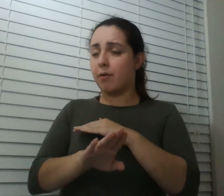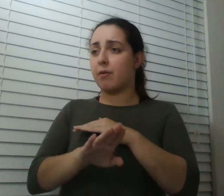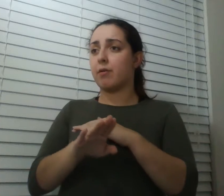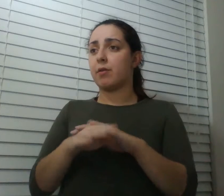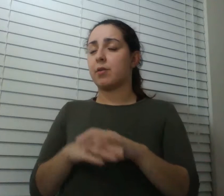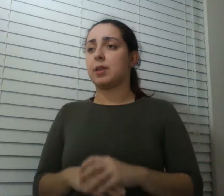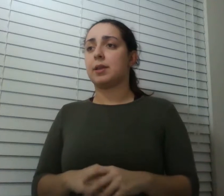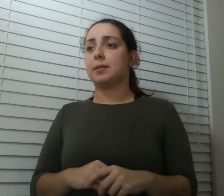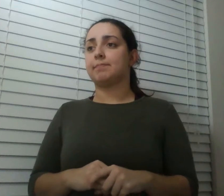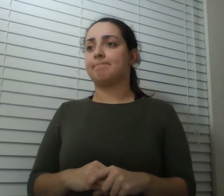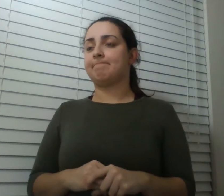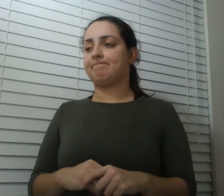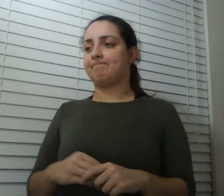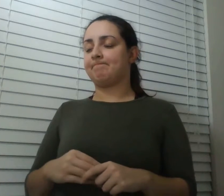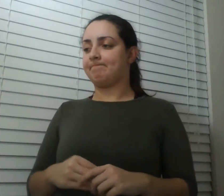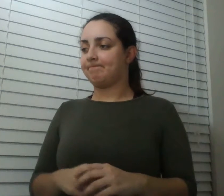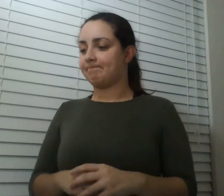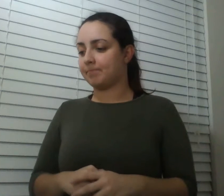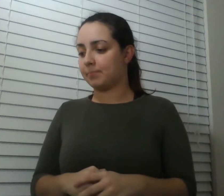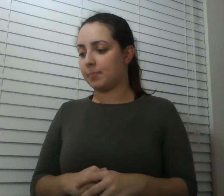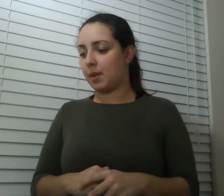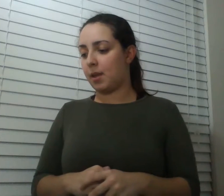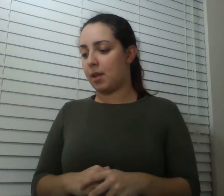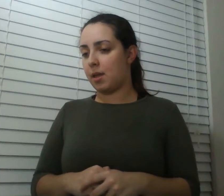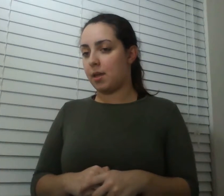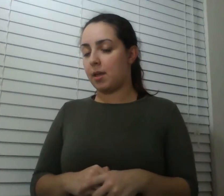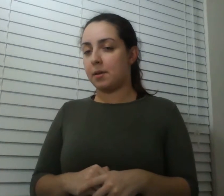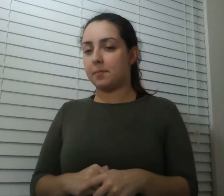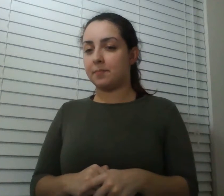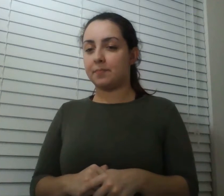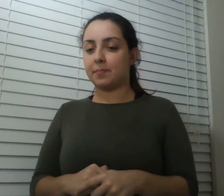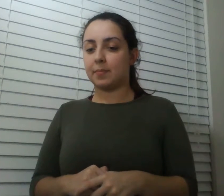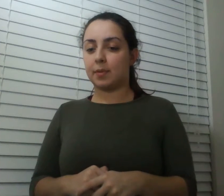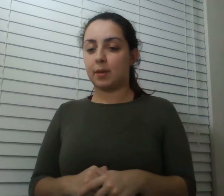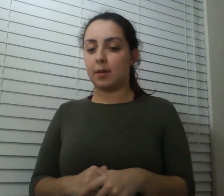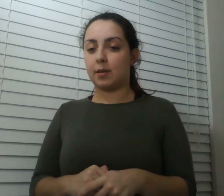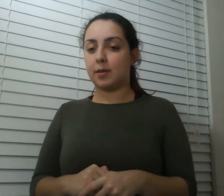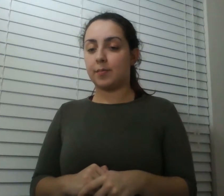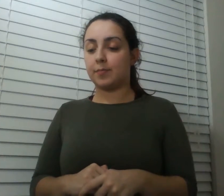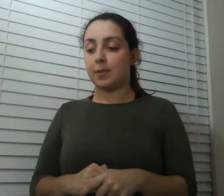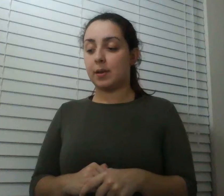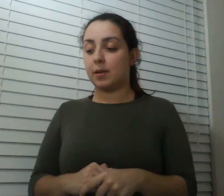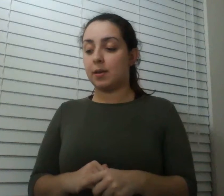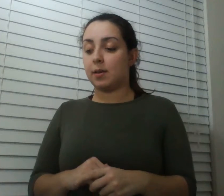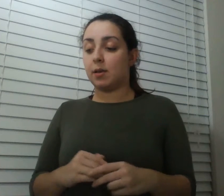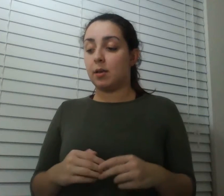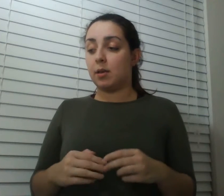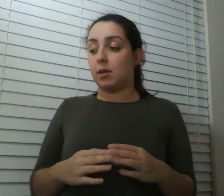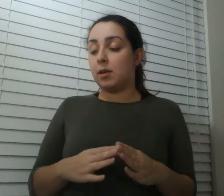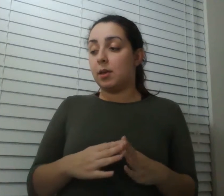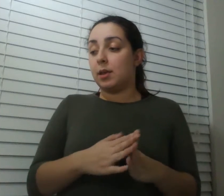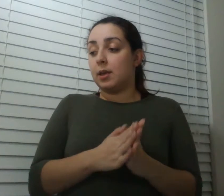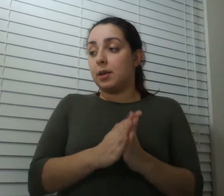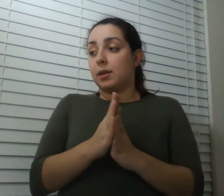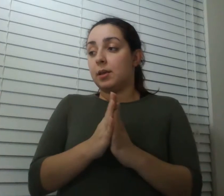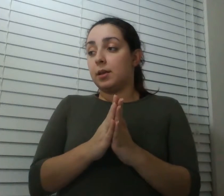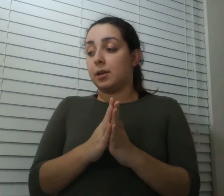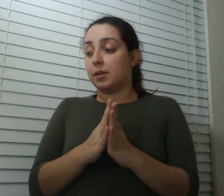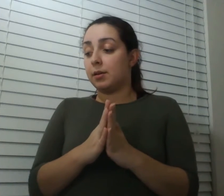two people feeling pain and being able to share pain that's where the rubber meets the road well it's used in a lot of marriages as a constant you don't